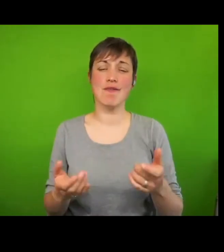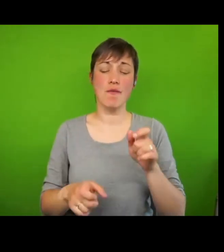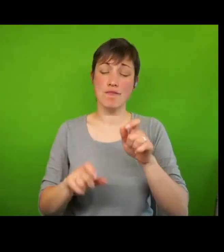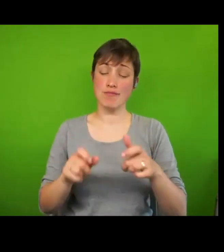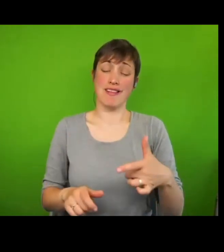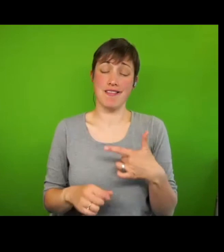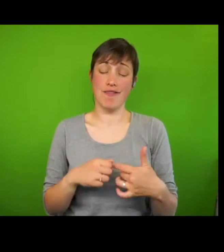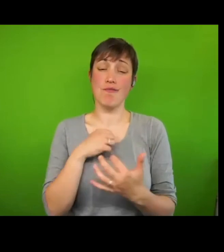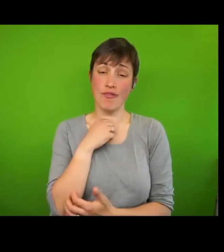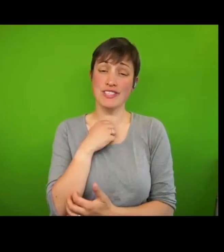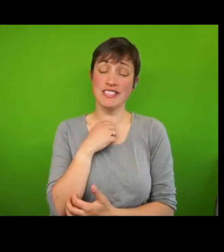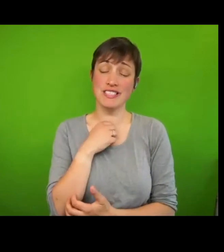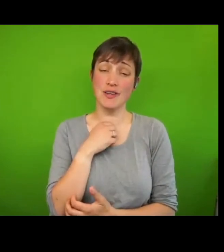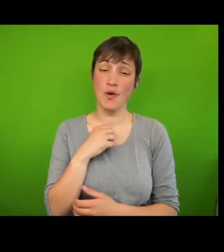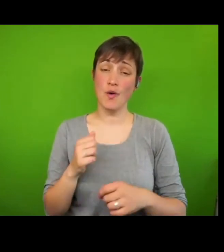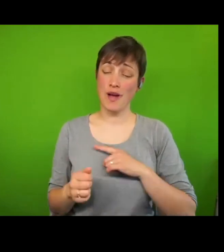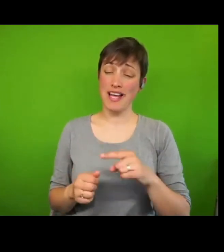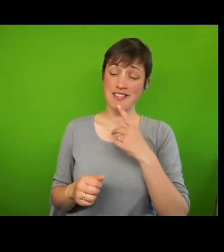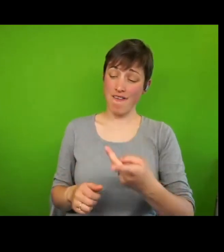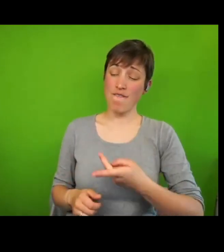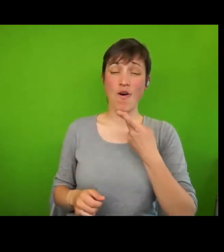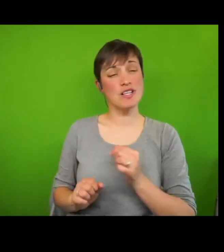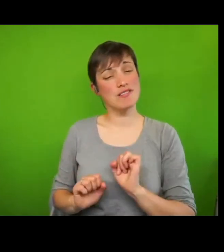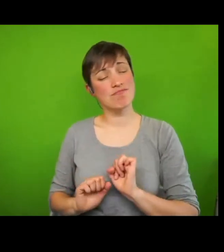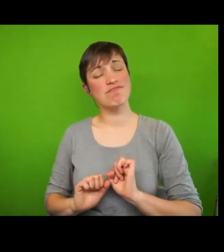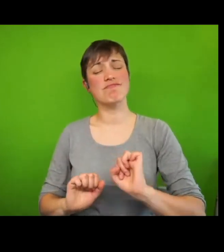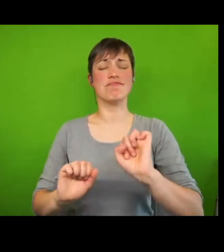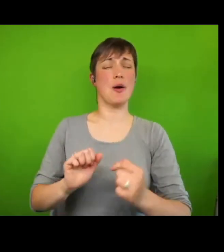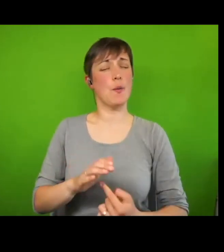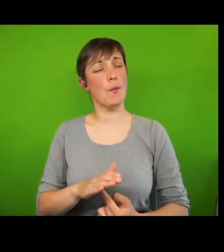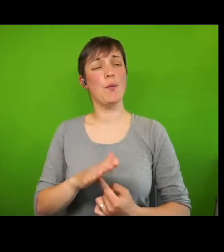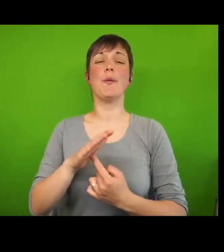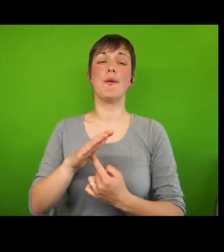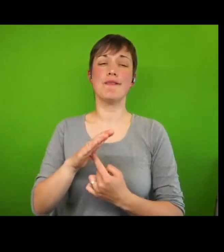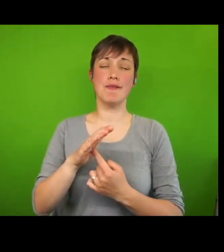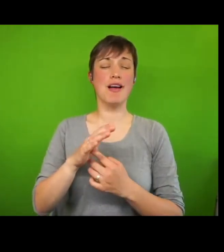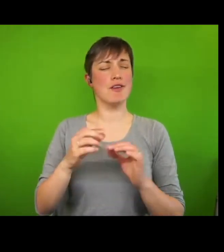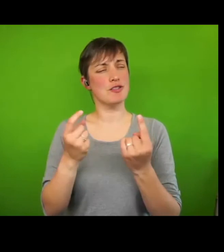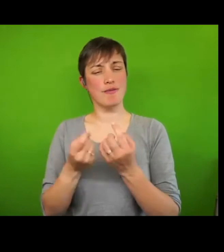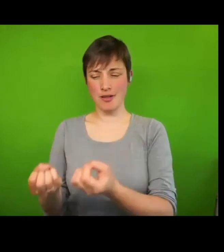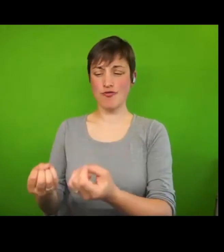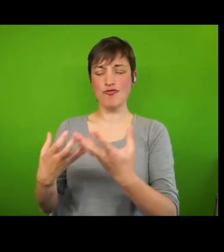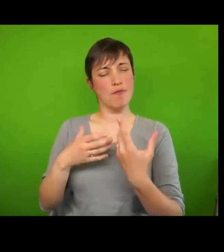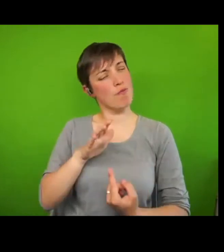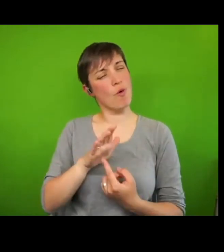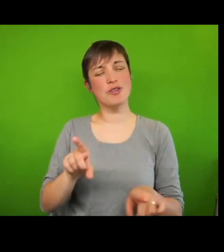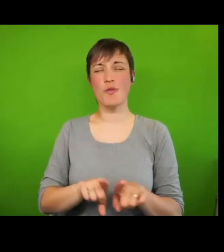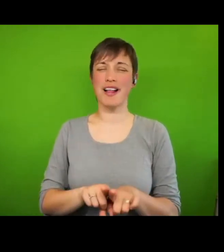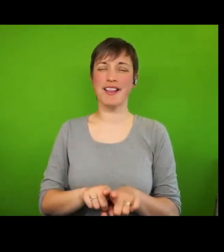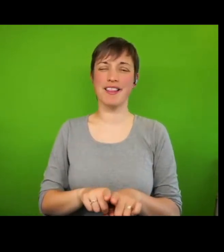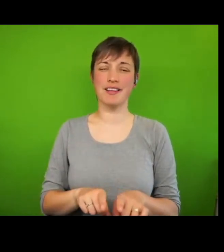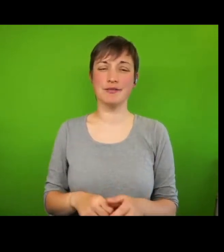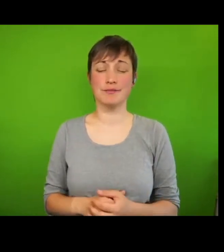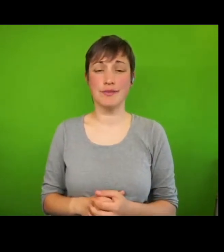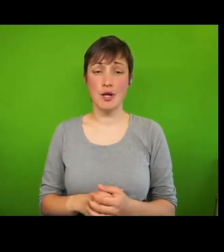because it's saying that their voices count, that they have something important to contribute. It acknowledges the